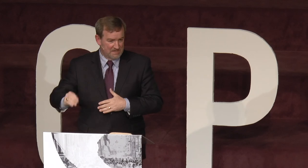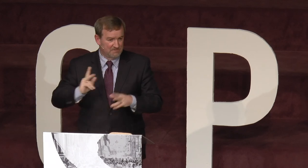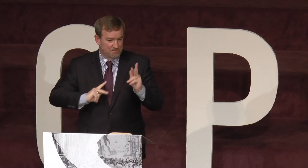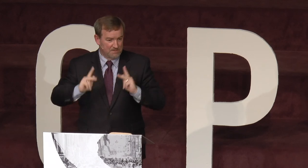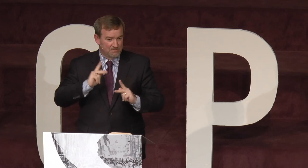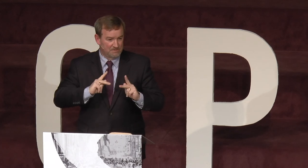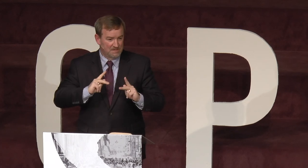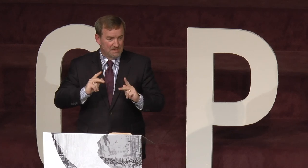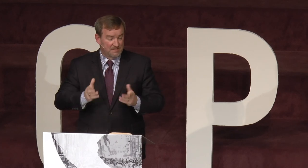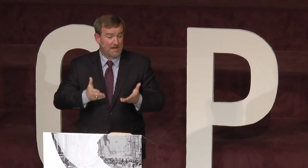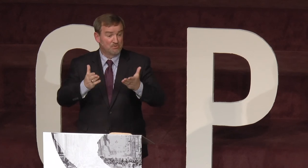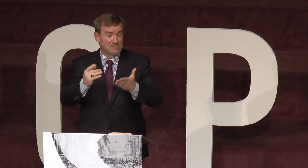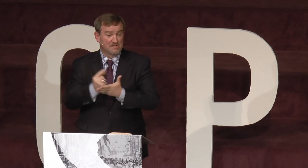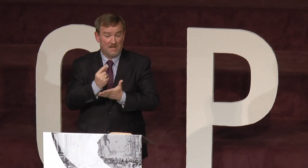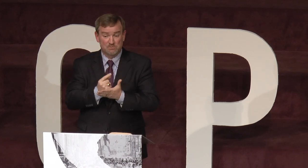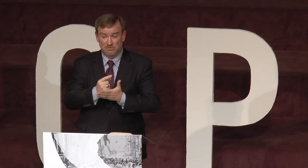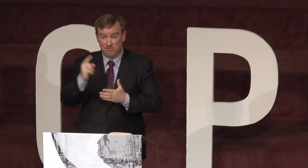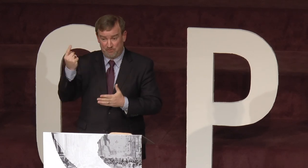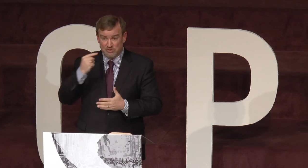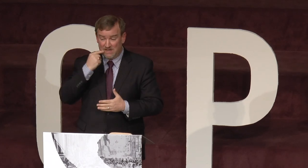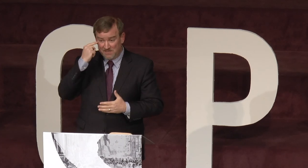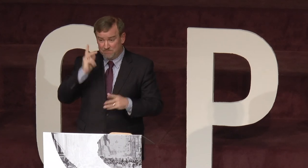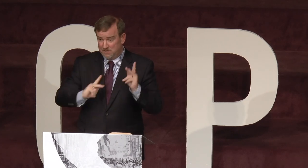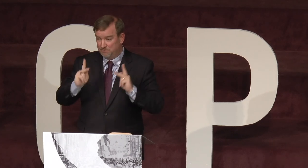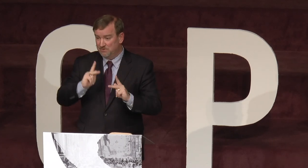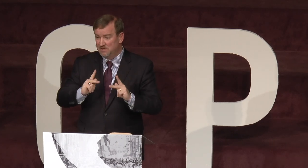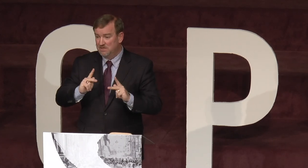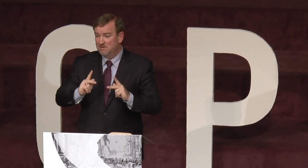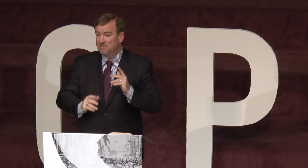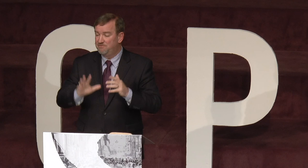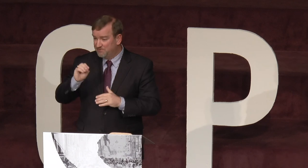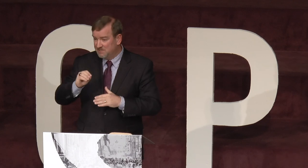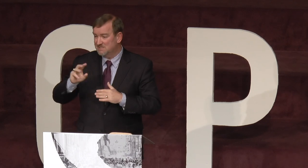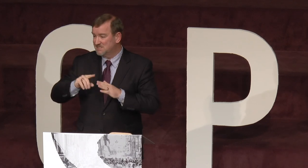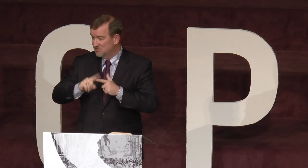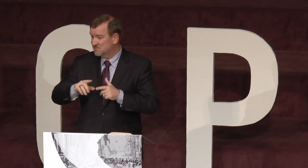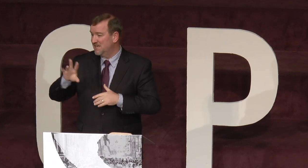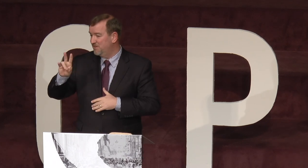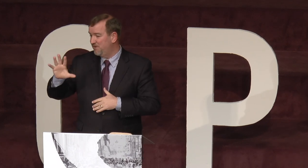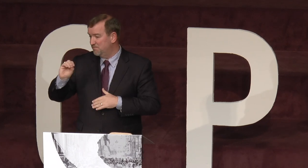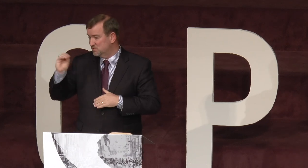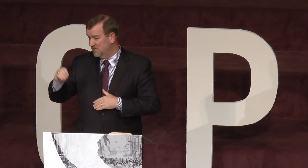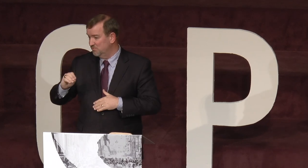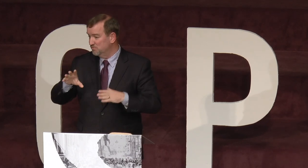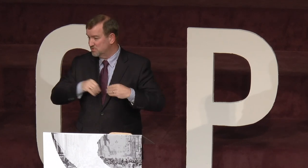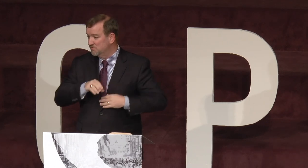of the people that I present the gospel to, first time deaf people, 50 to 75% will receive